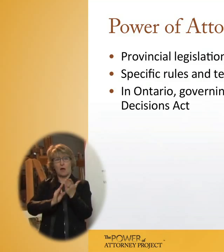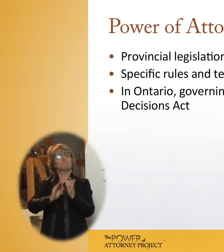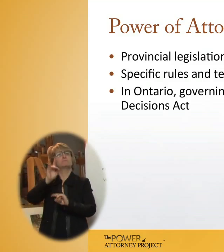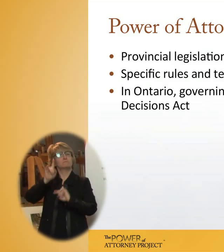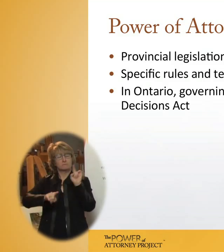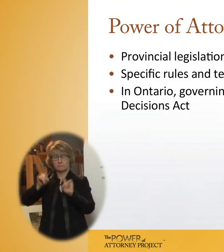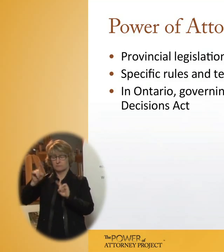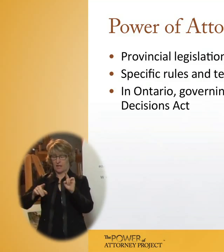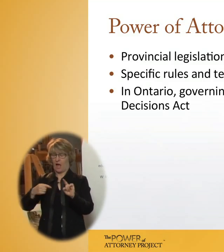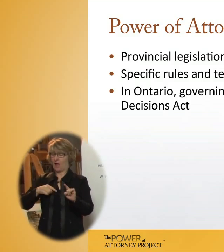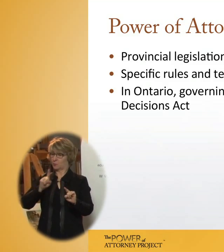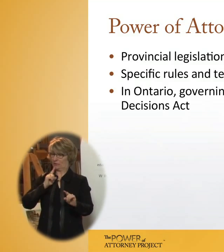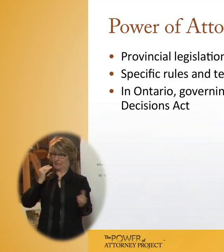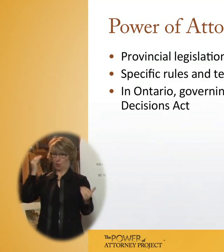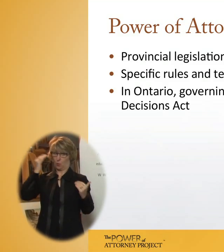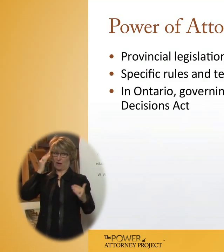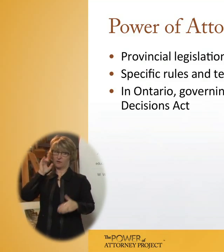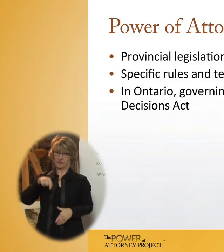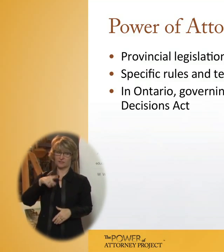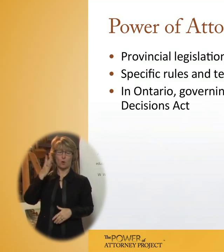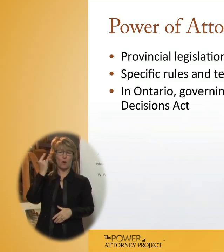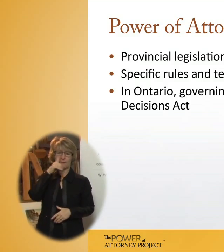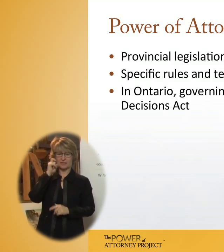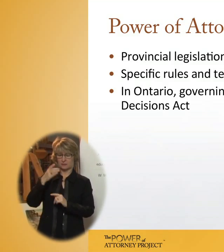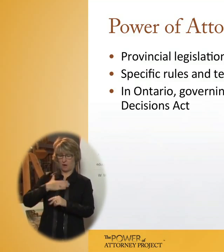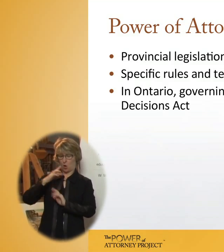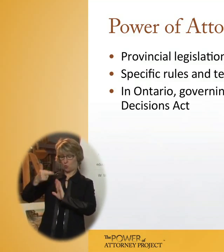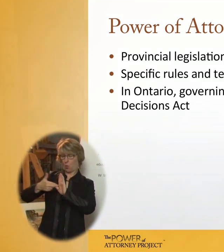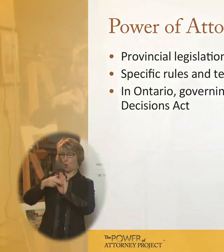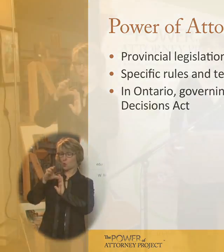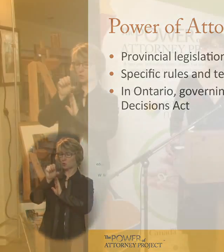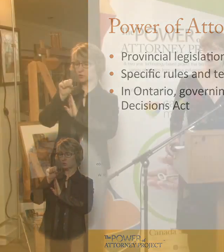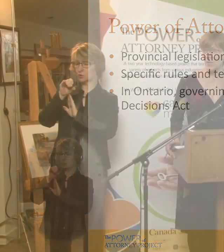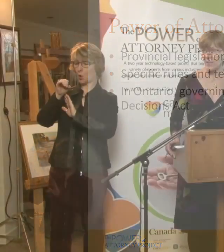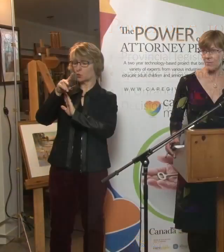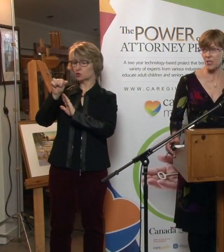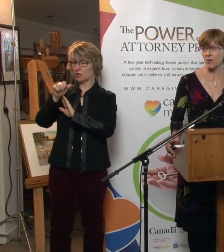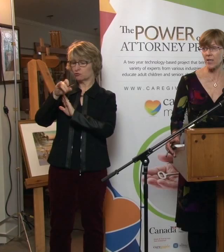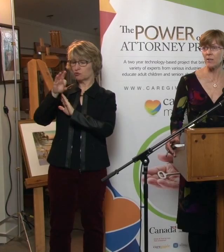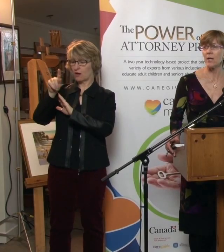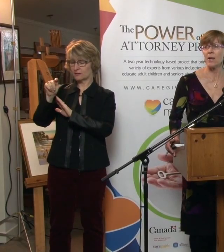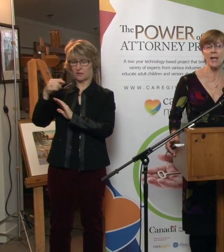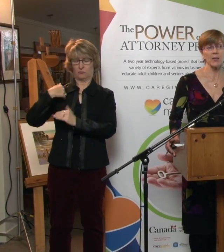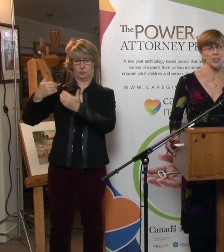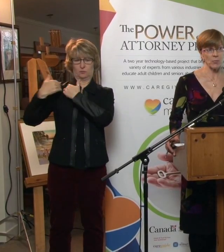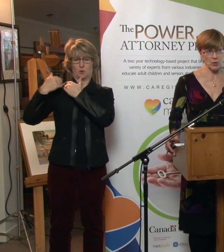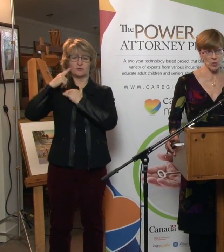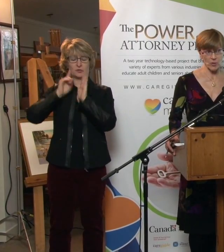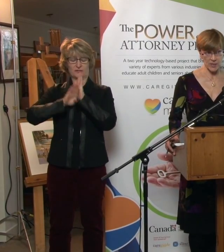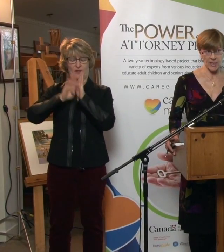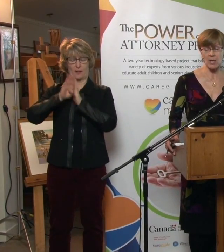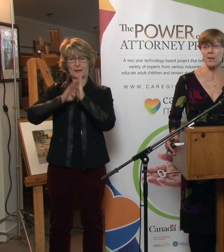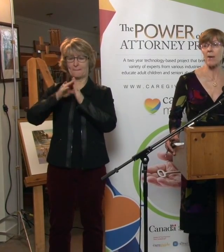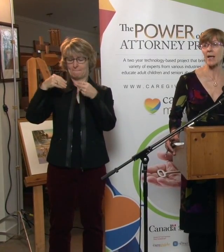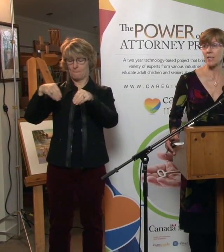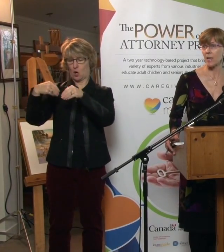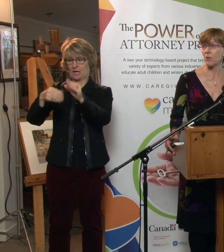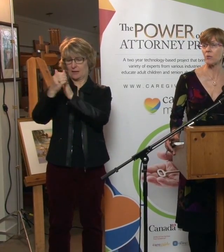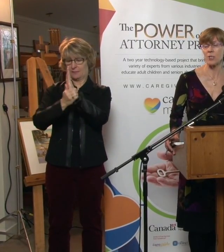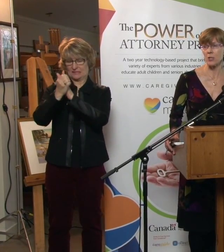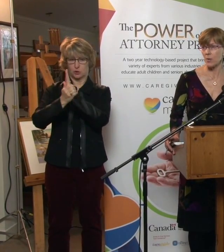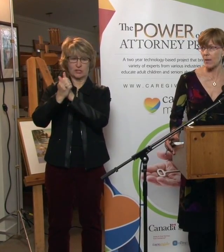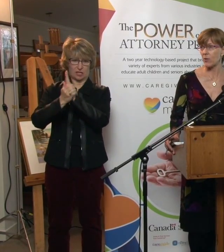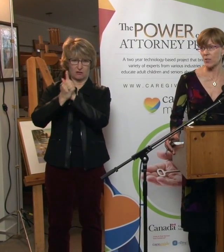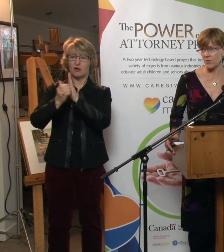I'm very conscious of this. One of my roles at Scotia Trust is I write all of our marketing material, and there's a brochure sitting on the back